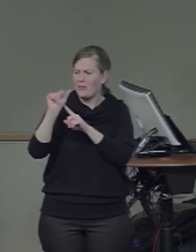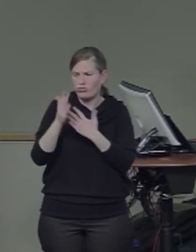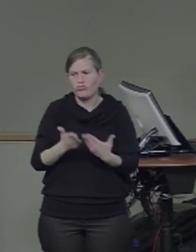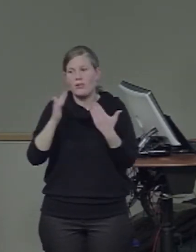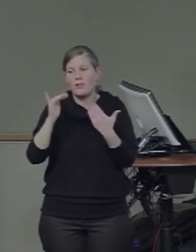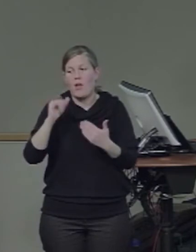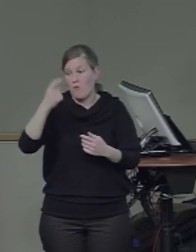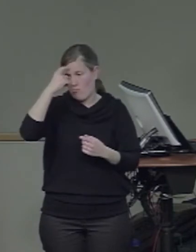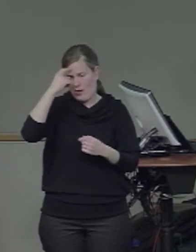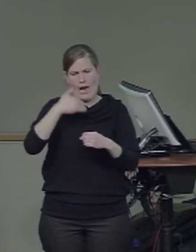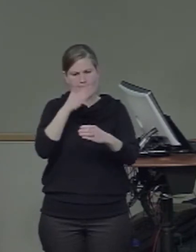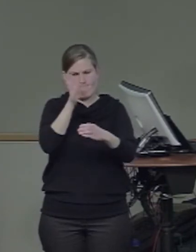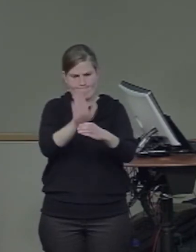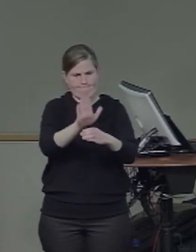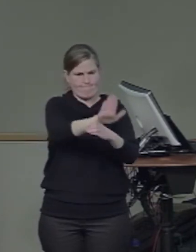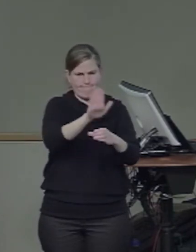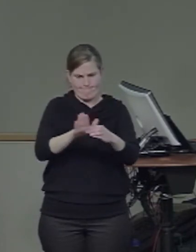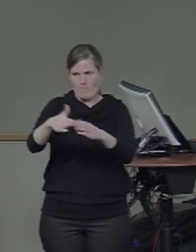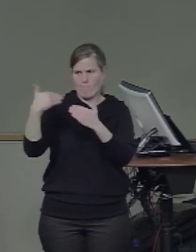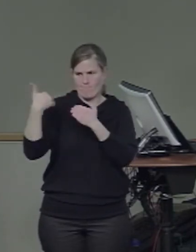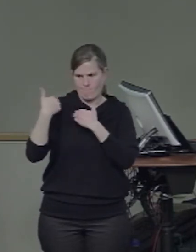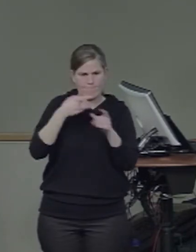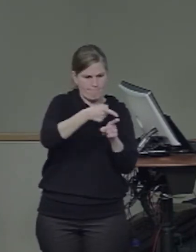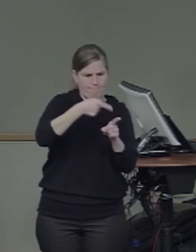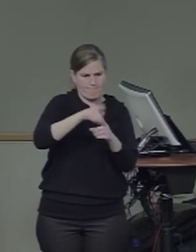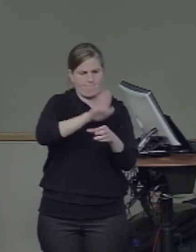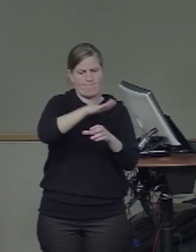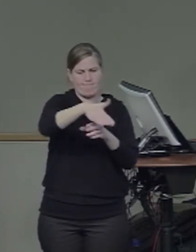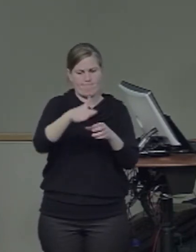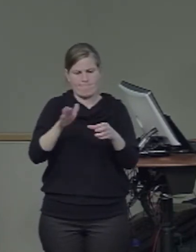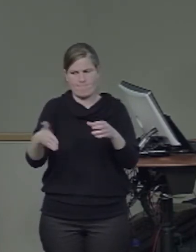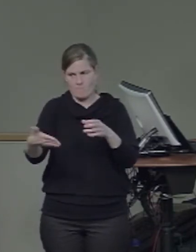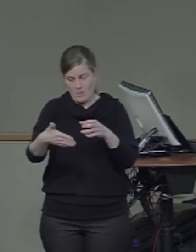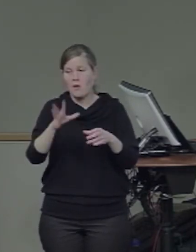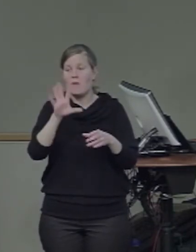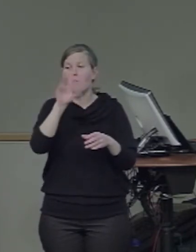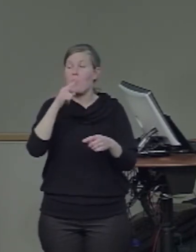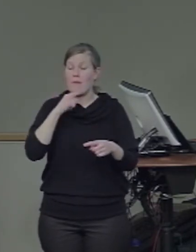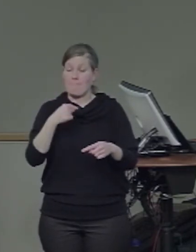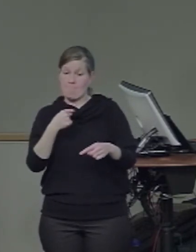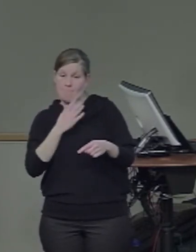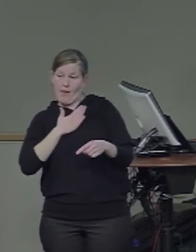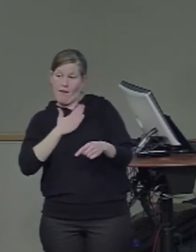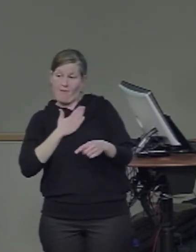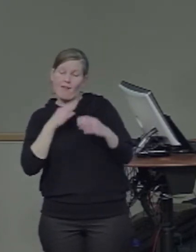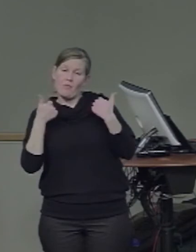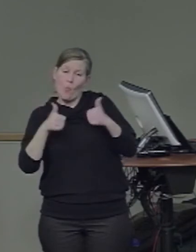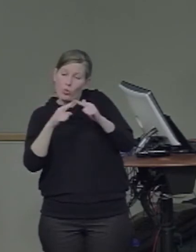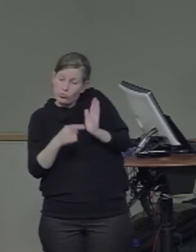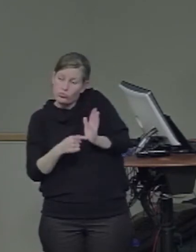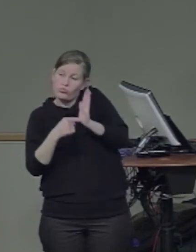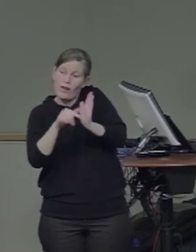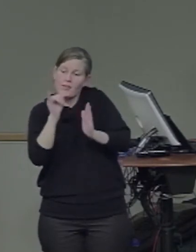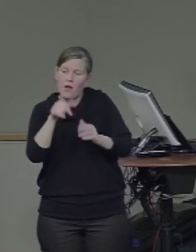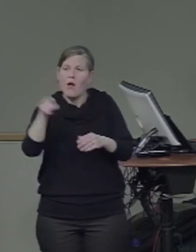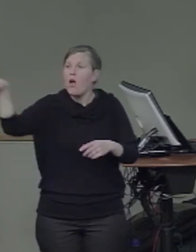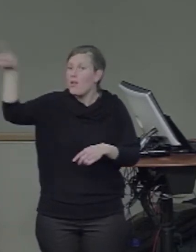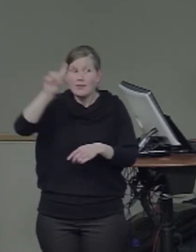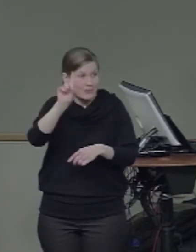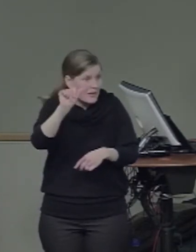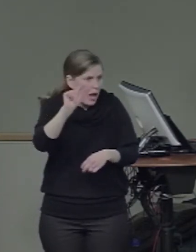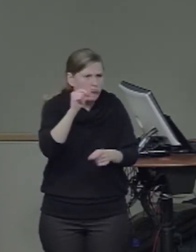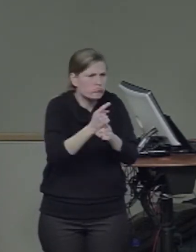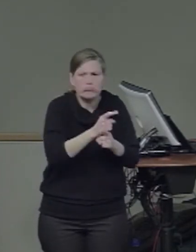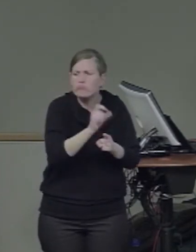domains. And what I've tried to show you is that you can understand those data. Those data really do reflect